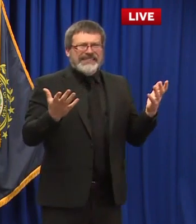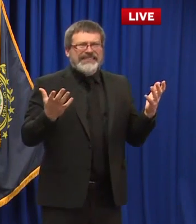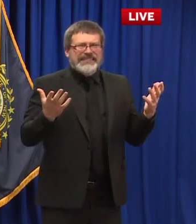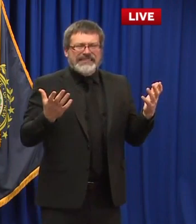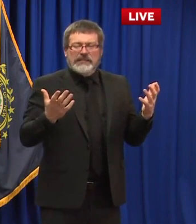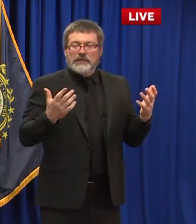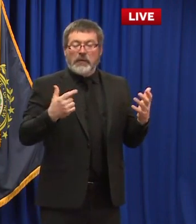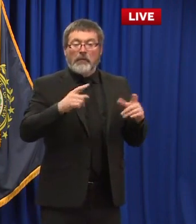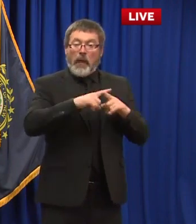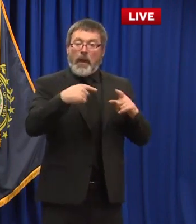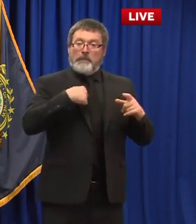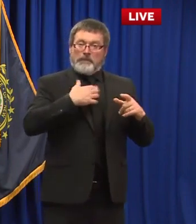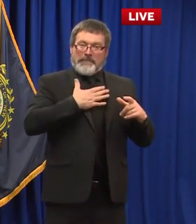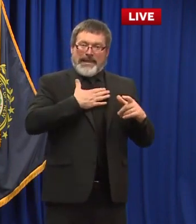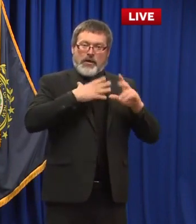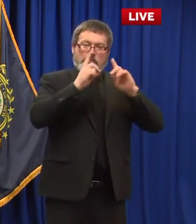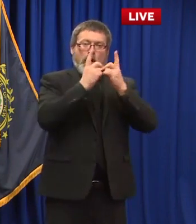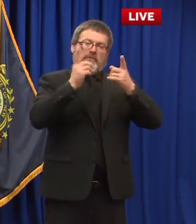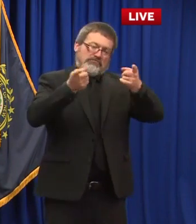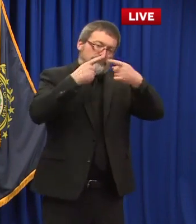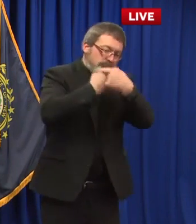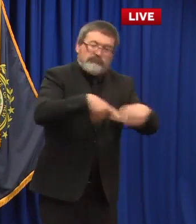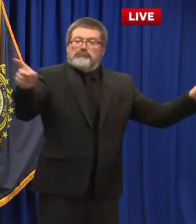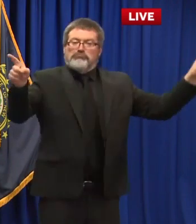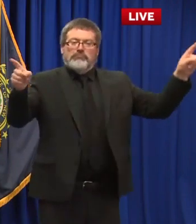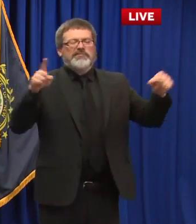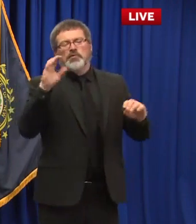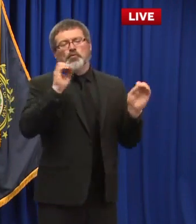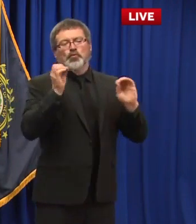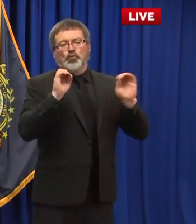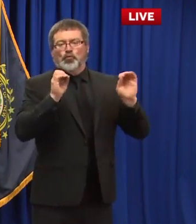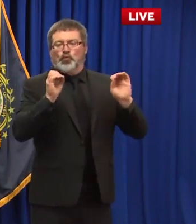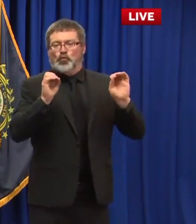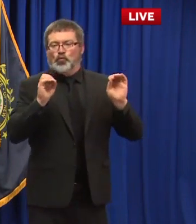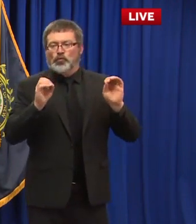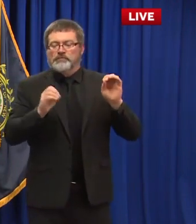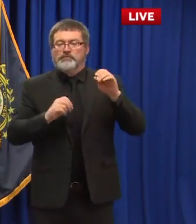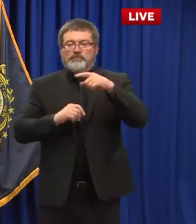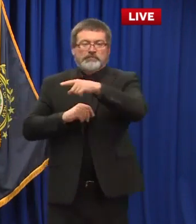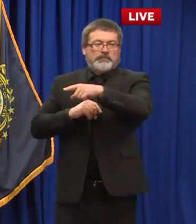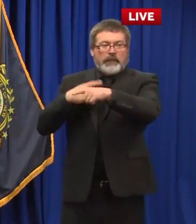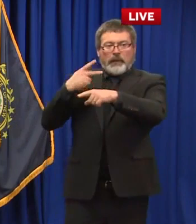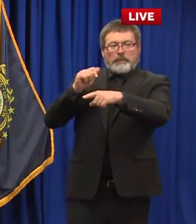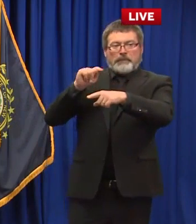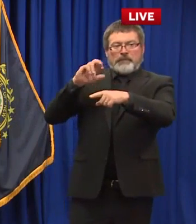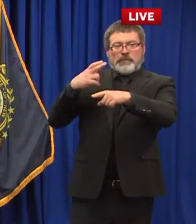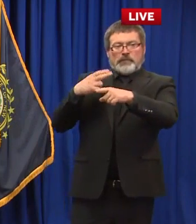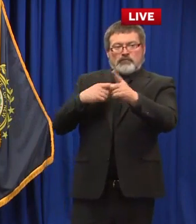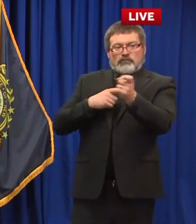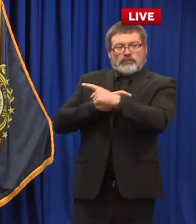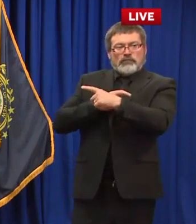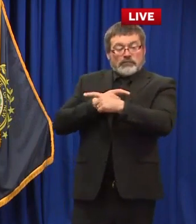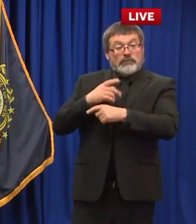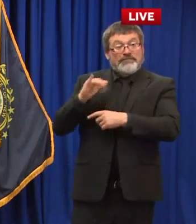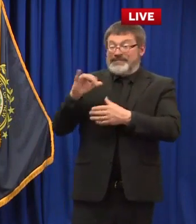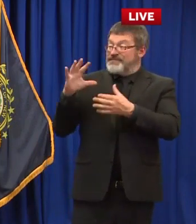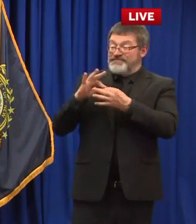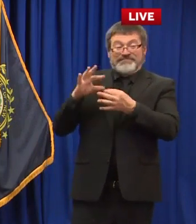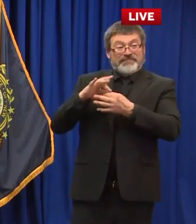okay real quick um first off we're at 278 deaths are we still on those